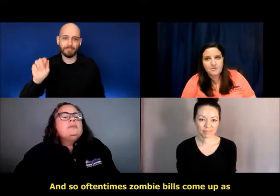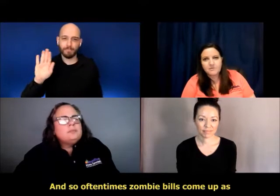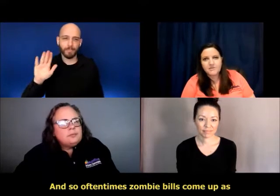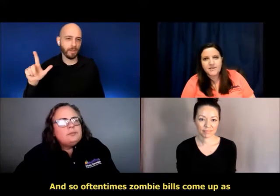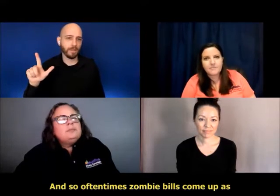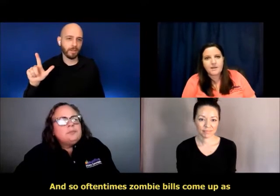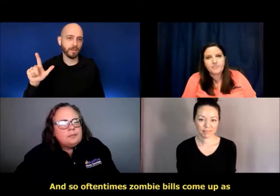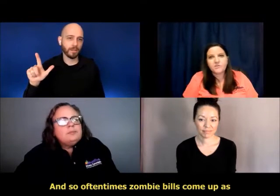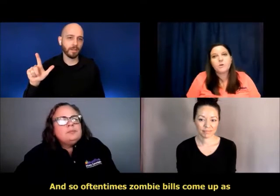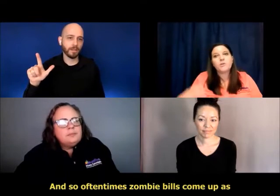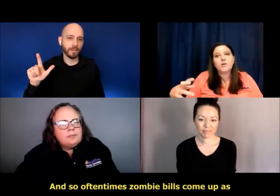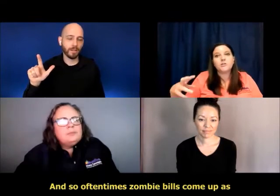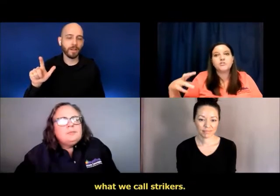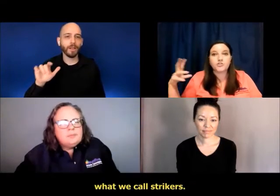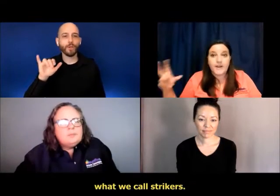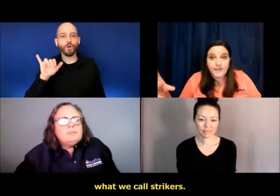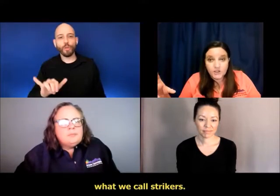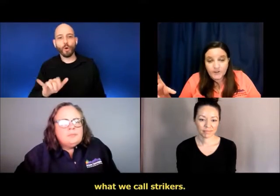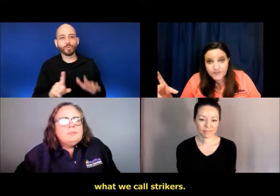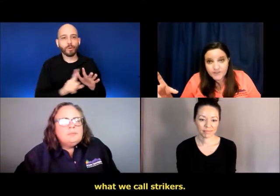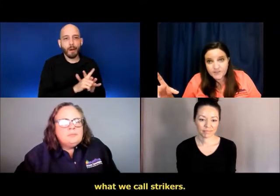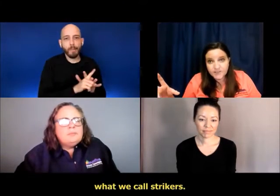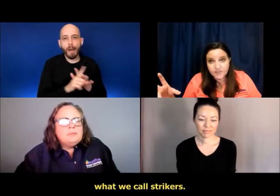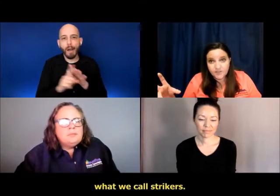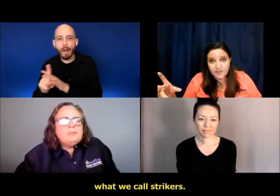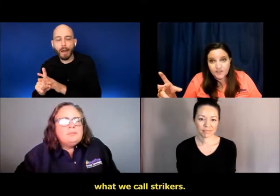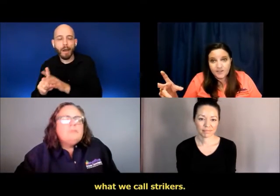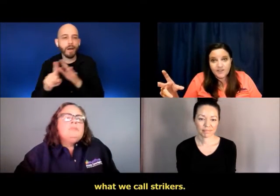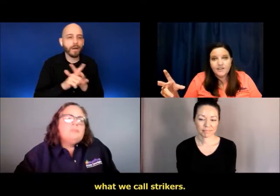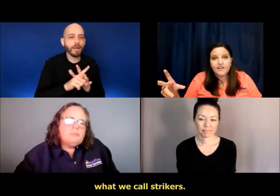zombie bills come up as what we call strikers.